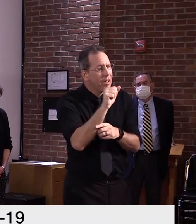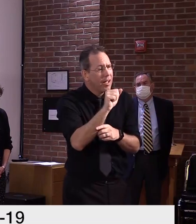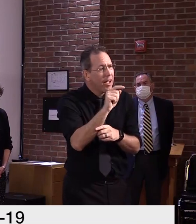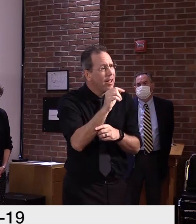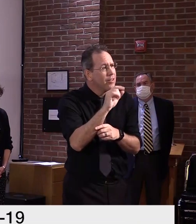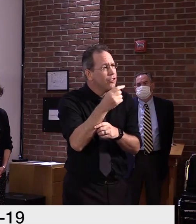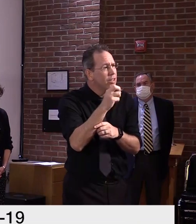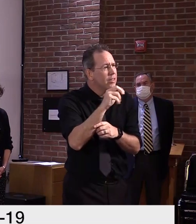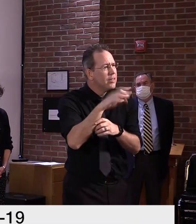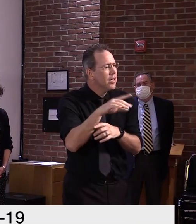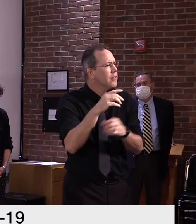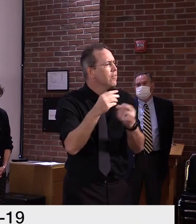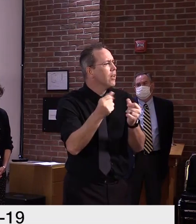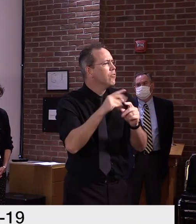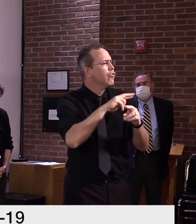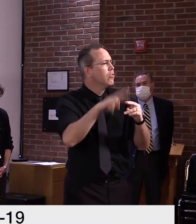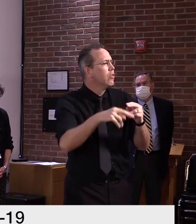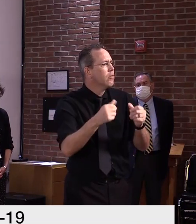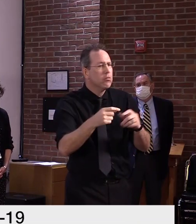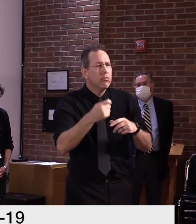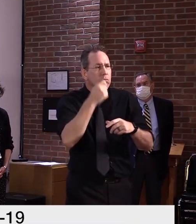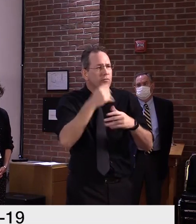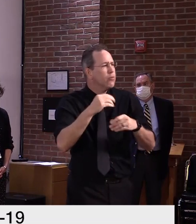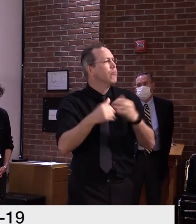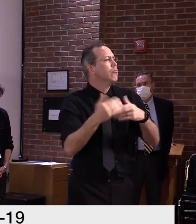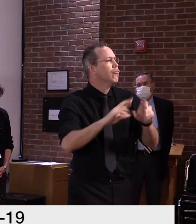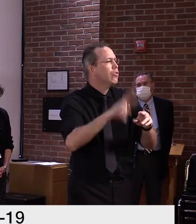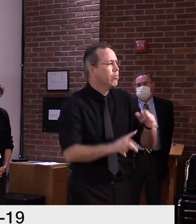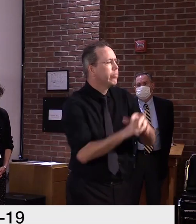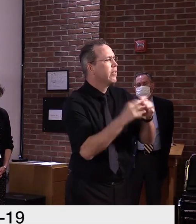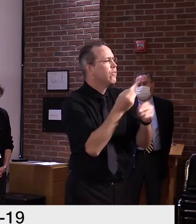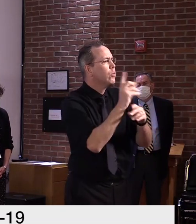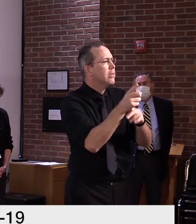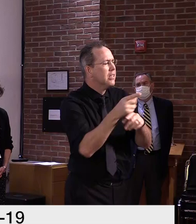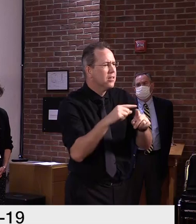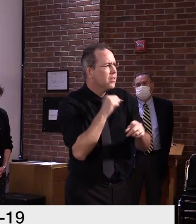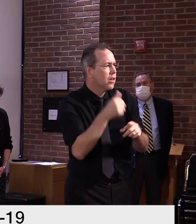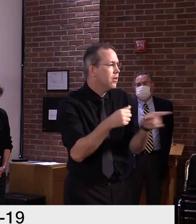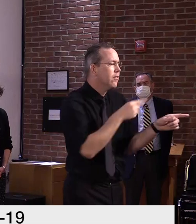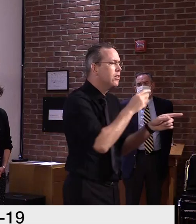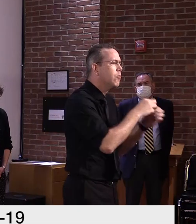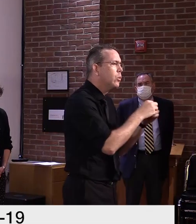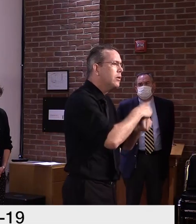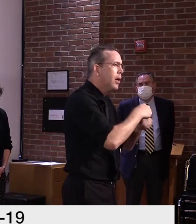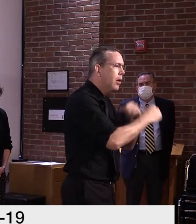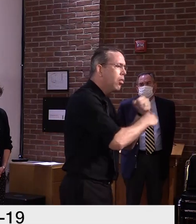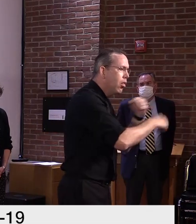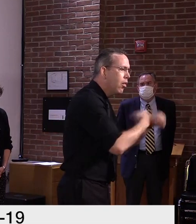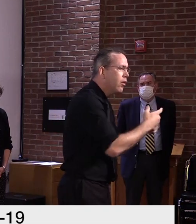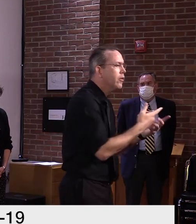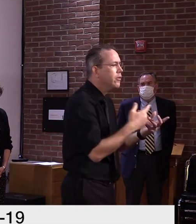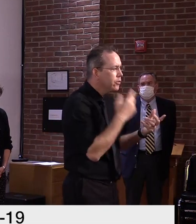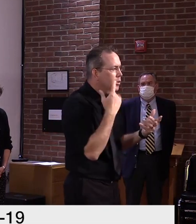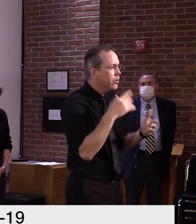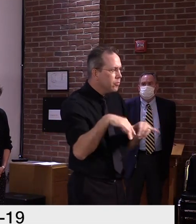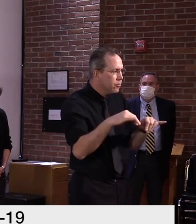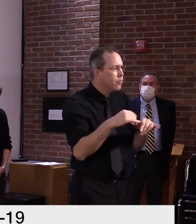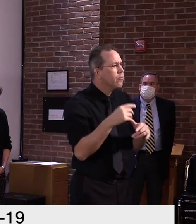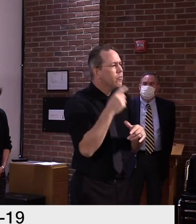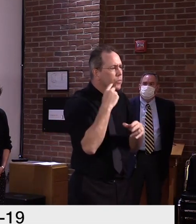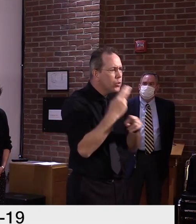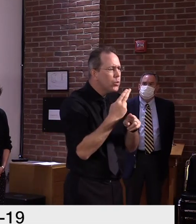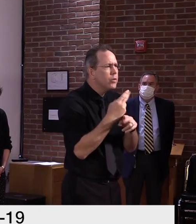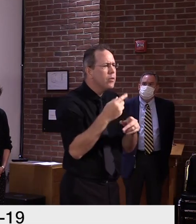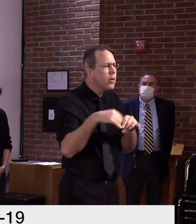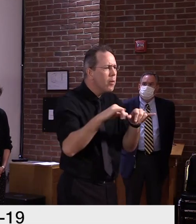again, I'll just go into that. PCR tests are the most common type of tests used to diagnose or confirm COVID-19